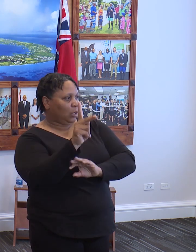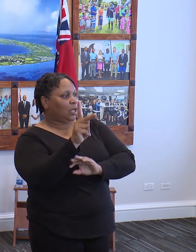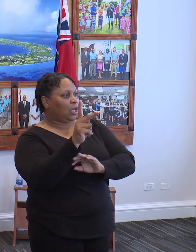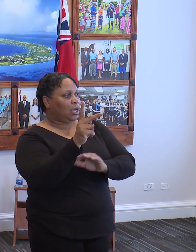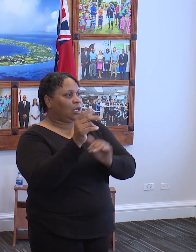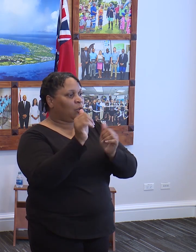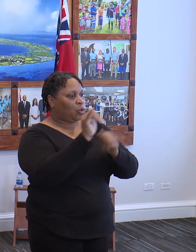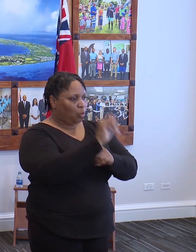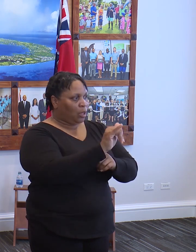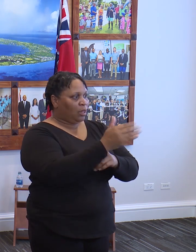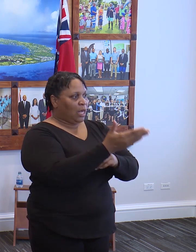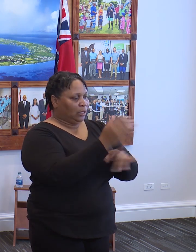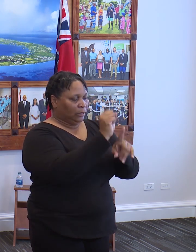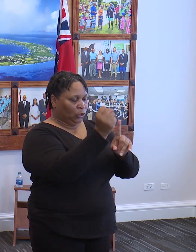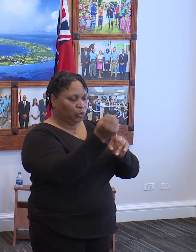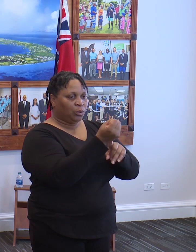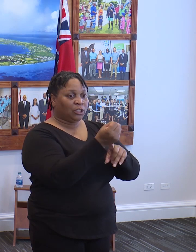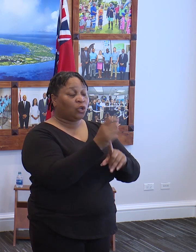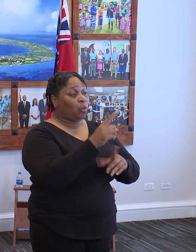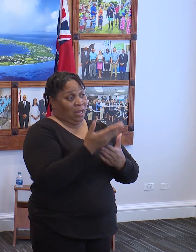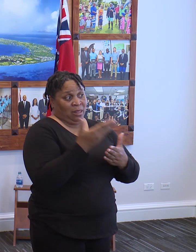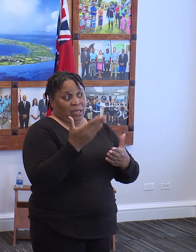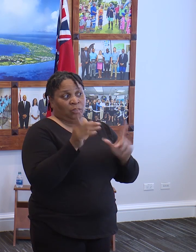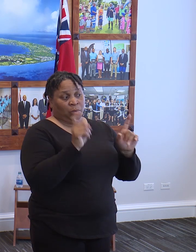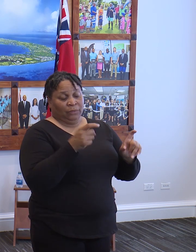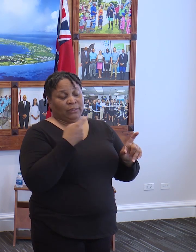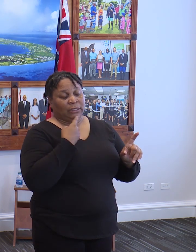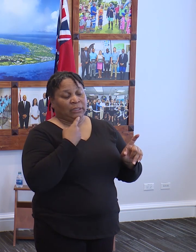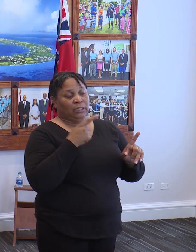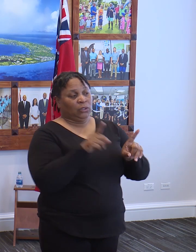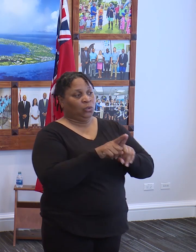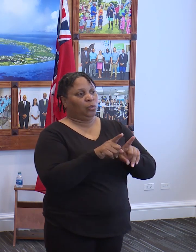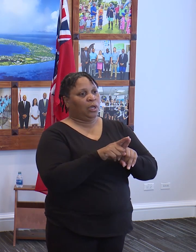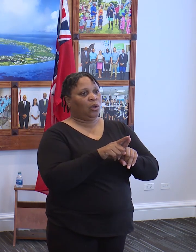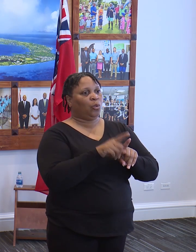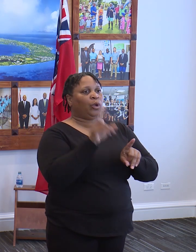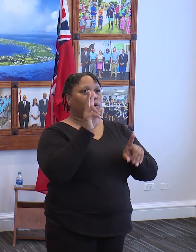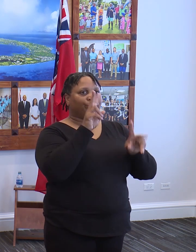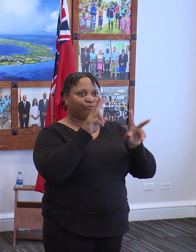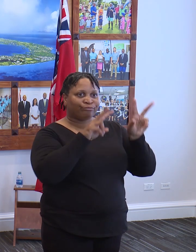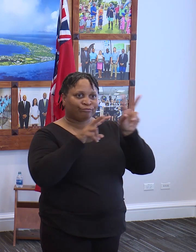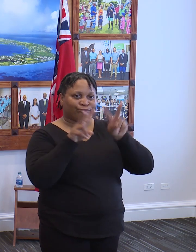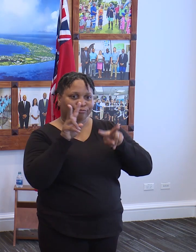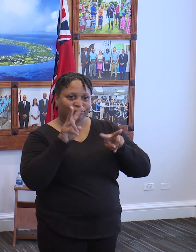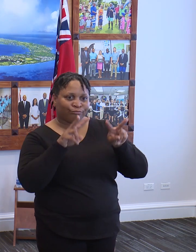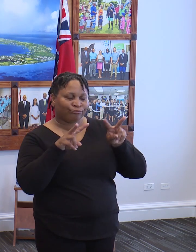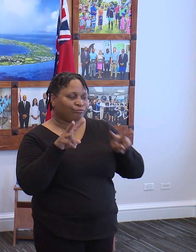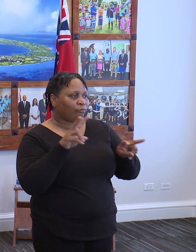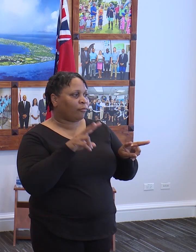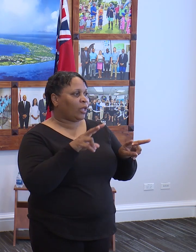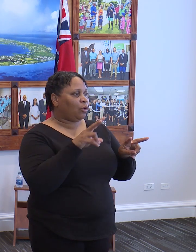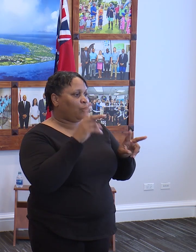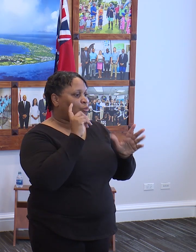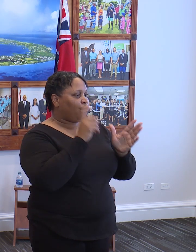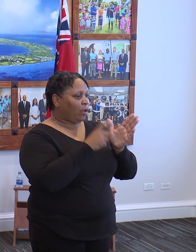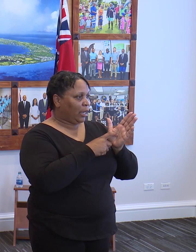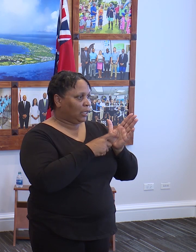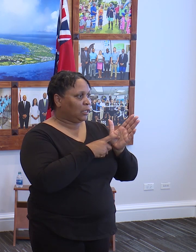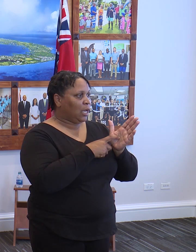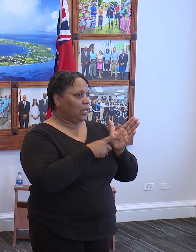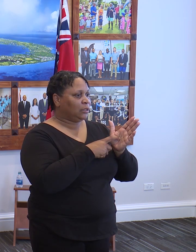regard. One of the things also which we have to state is that we're exploring is that we recognize I've been in